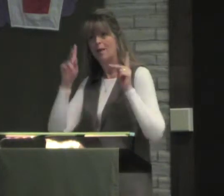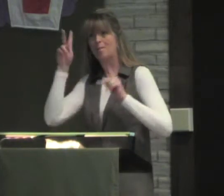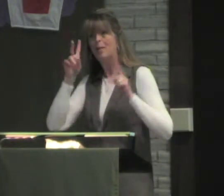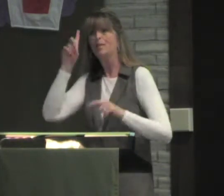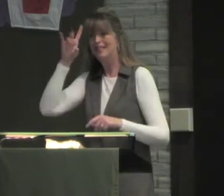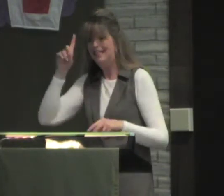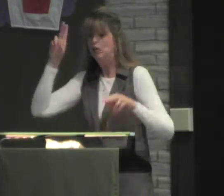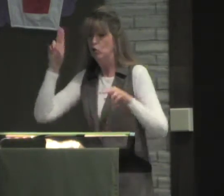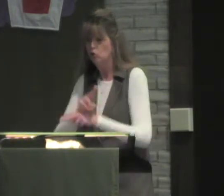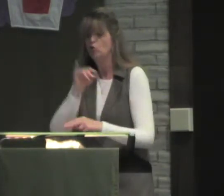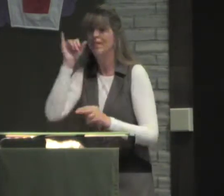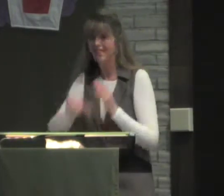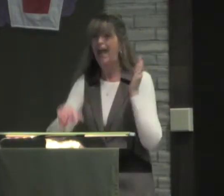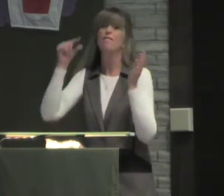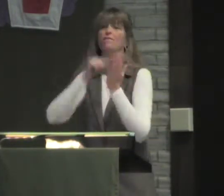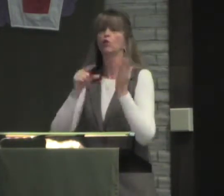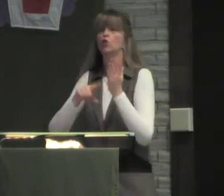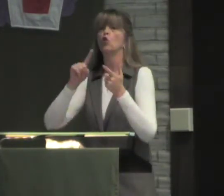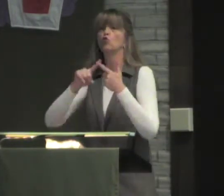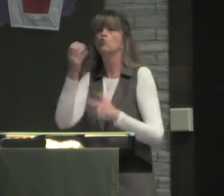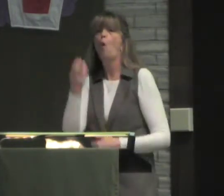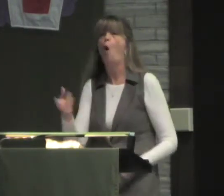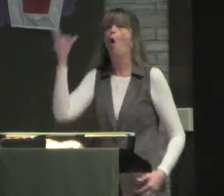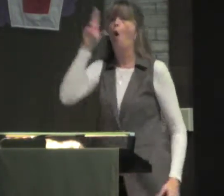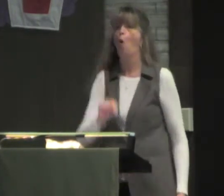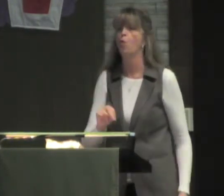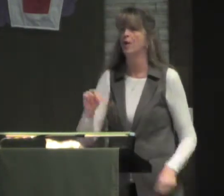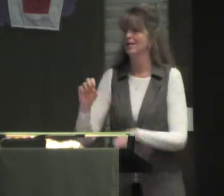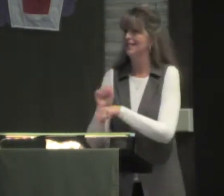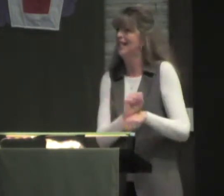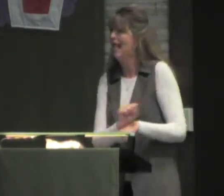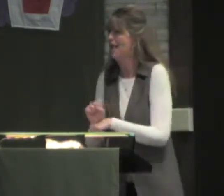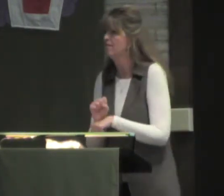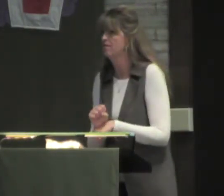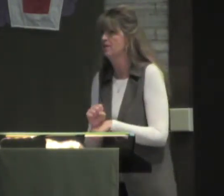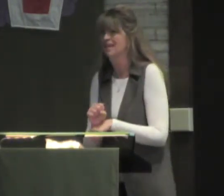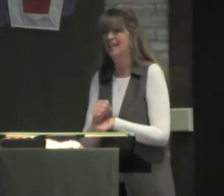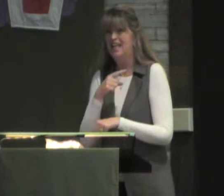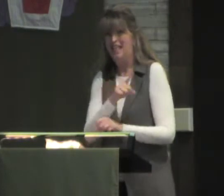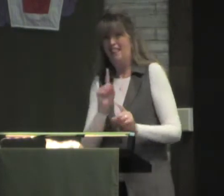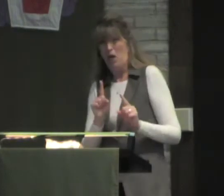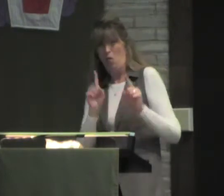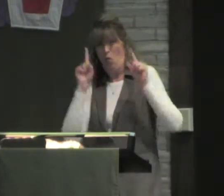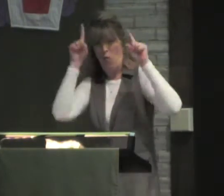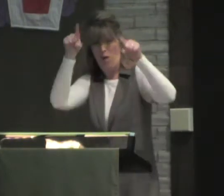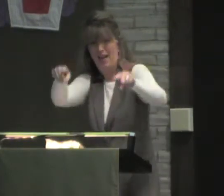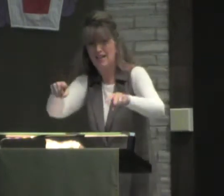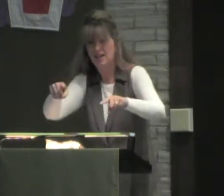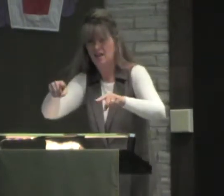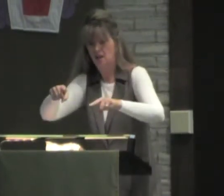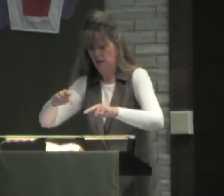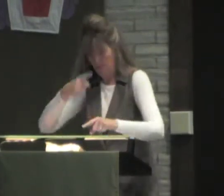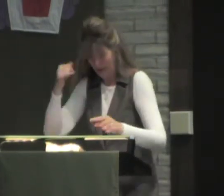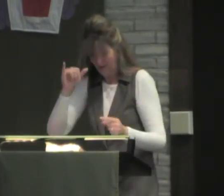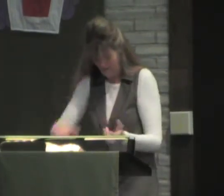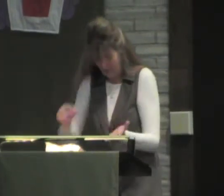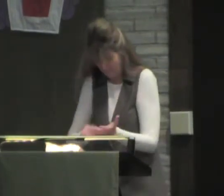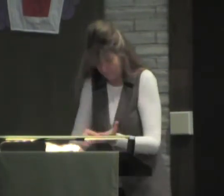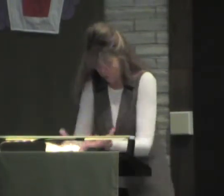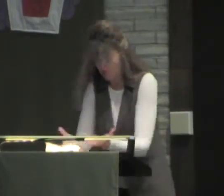talking about all something completely different. But people use that verse to justify